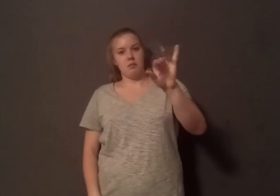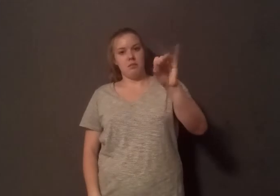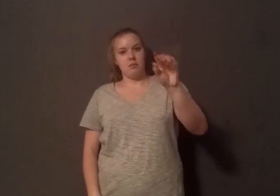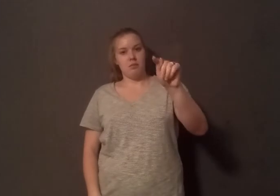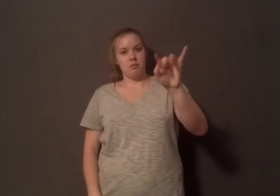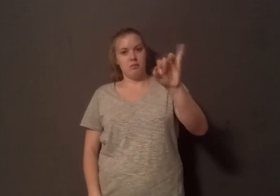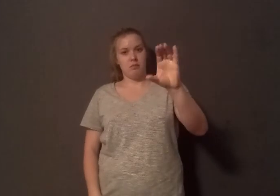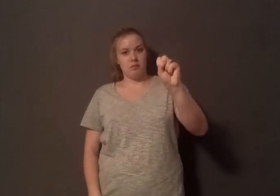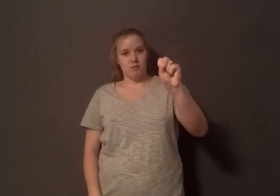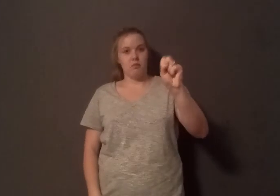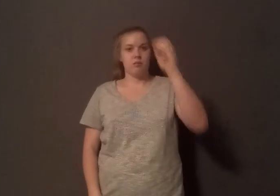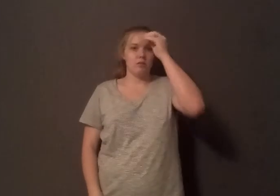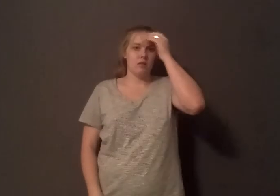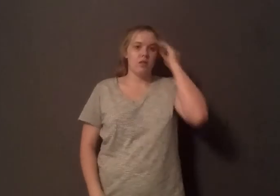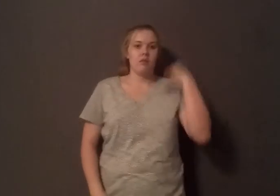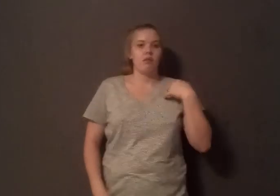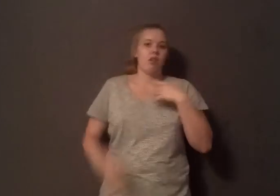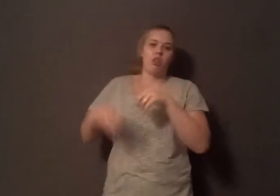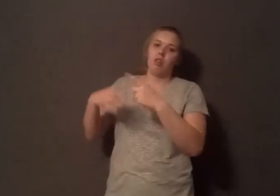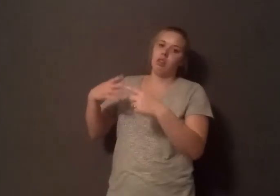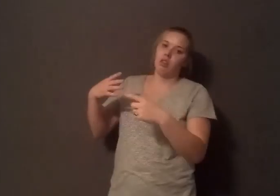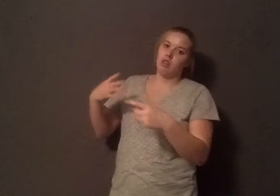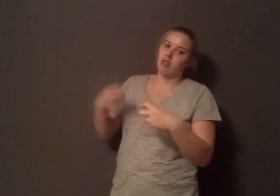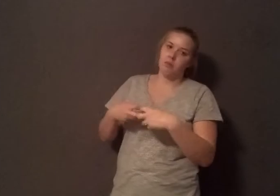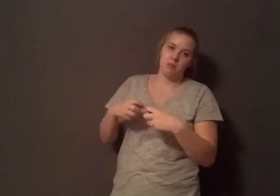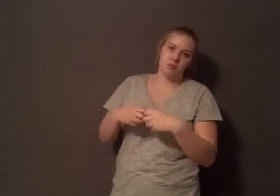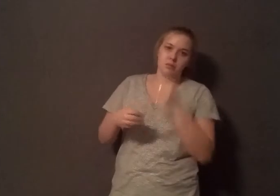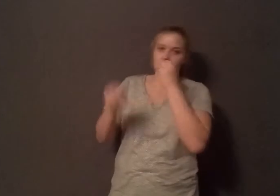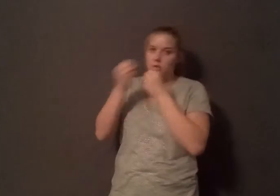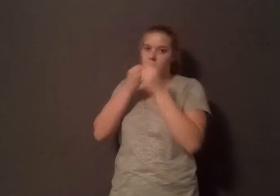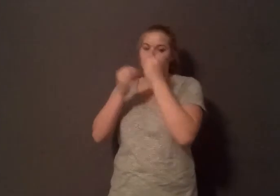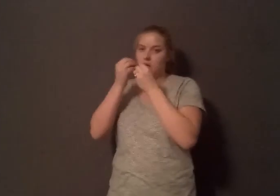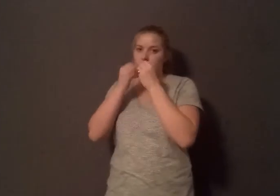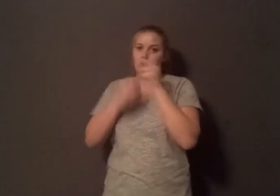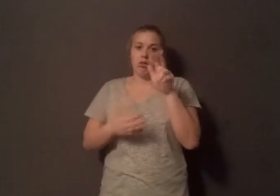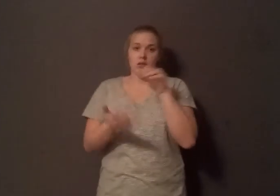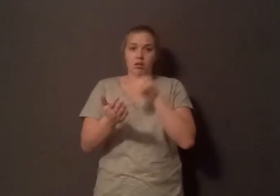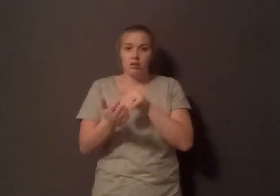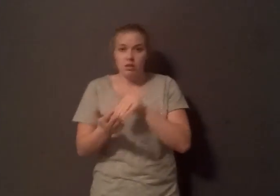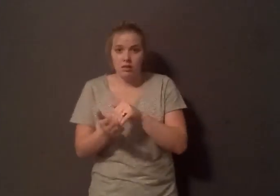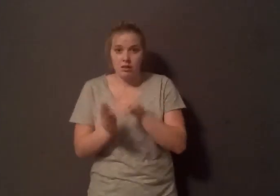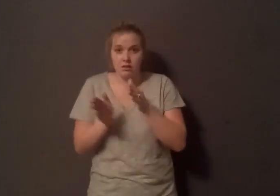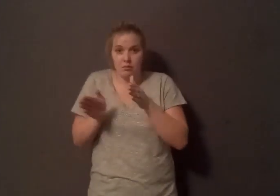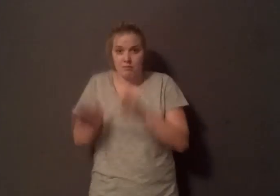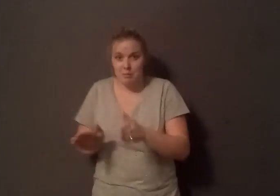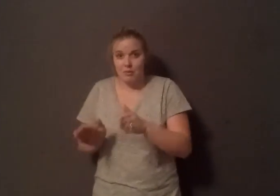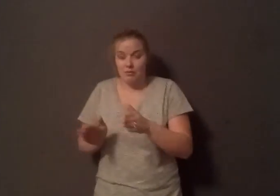dying from salmonella and other things that you eat. We have about 3,000 people die every year. In the United